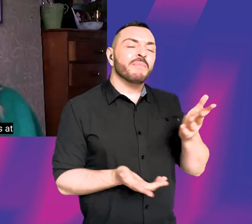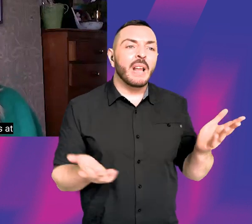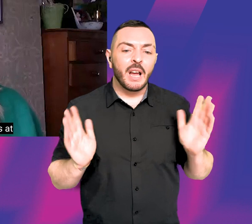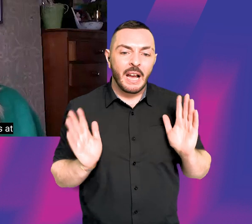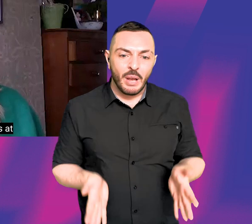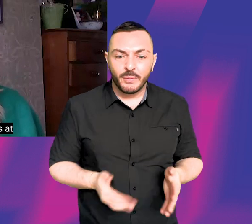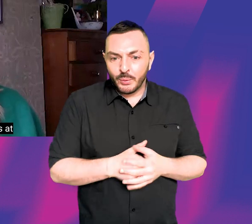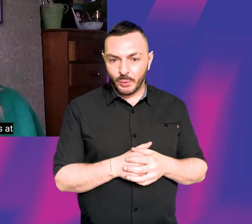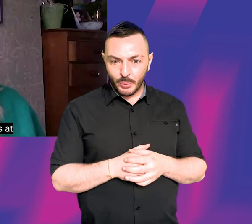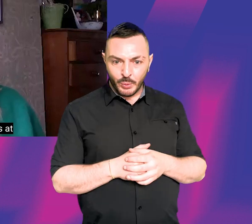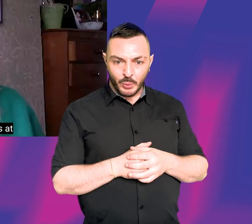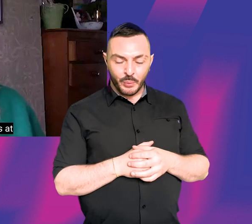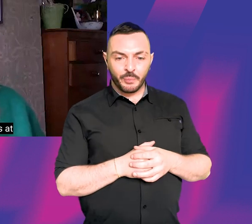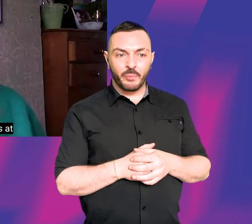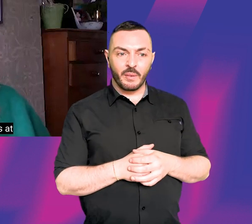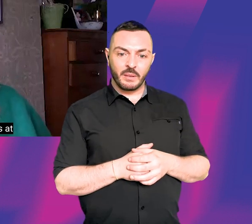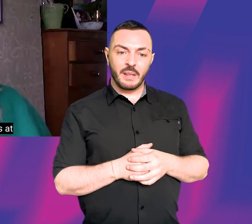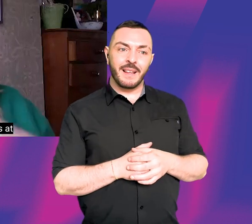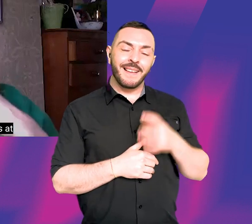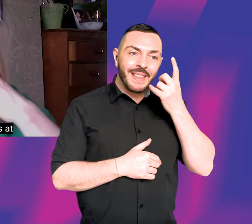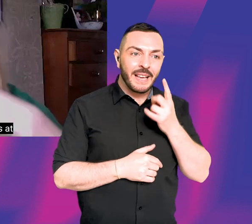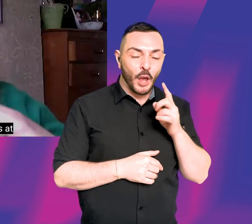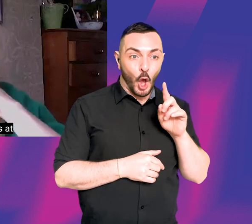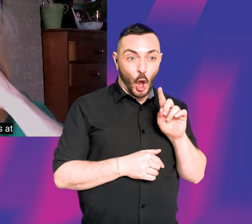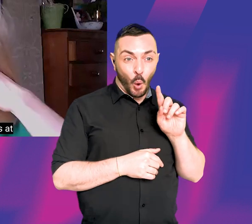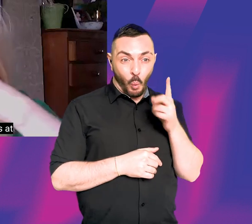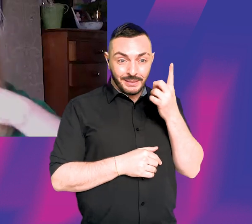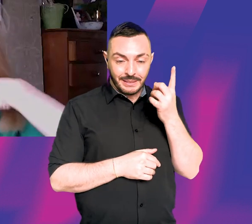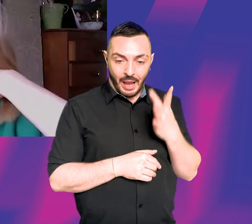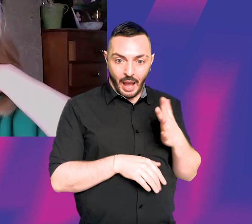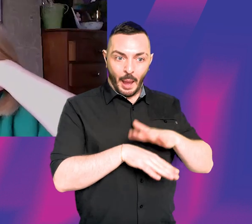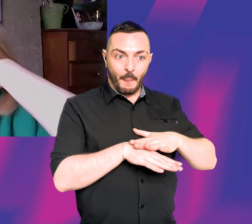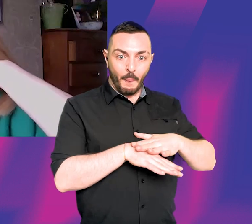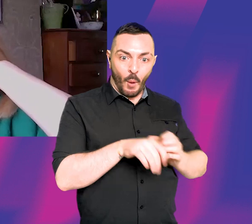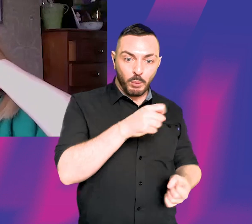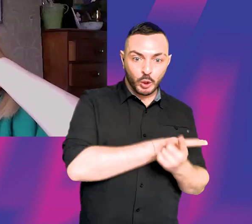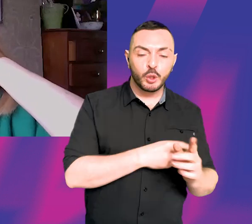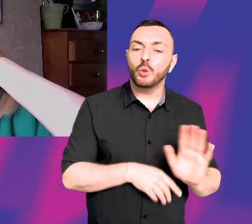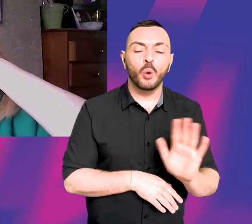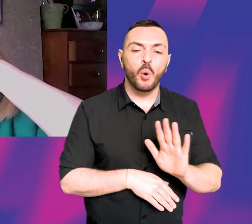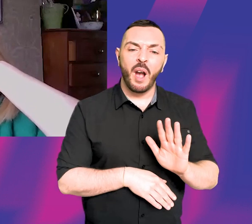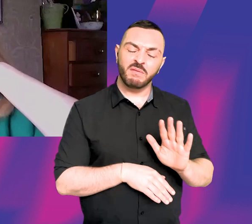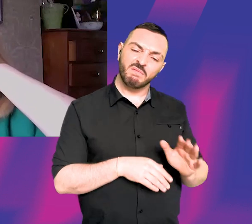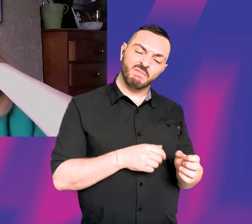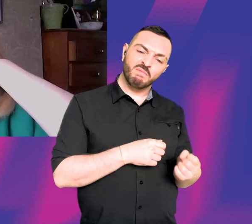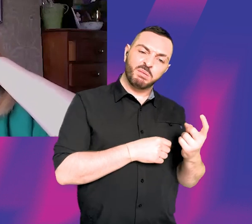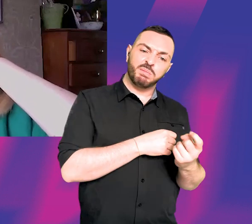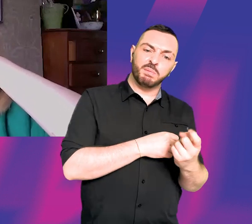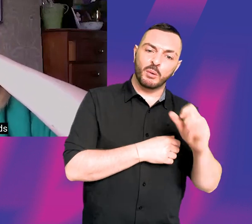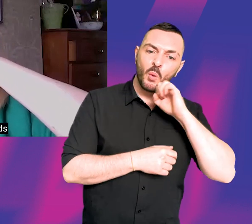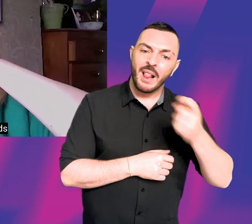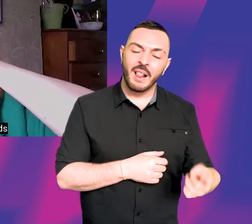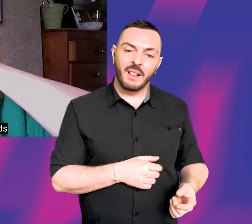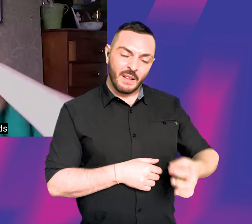that it's your only shot because most of the people that I was at National Youth Theatre with had auditioned a few times.